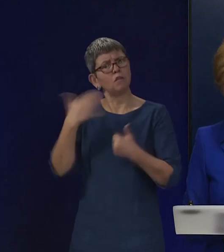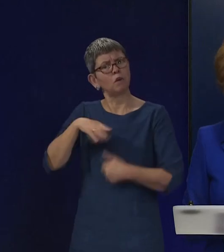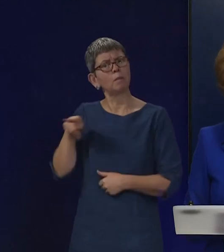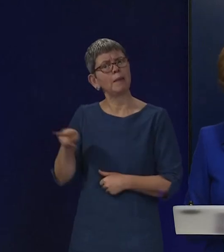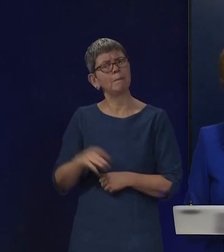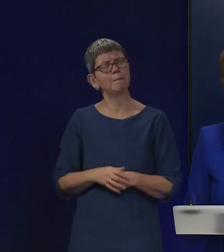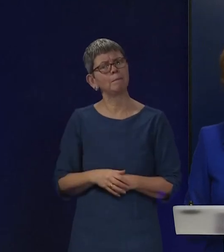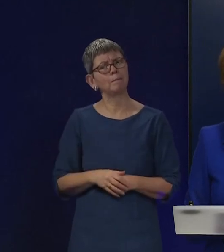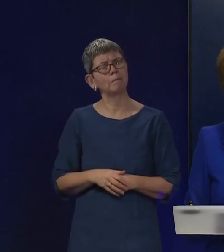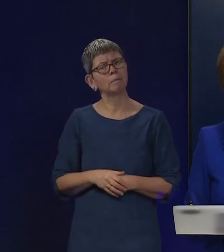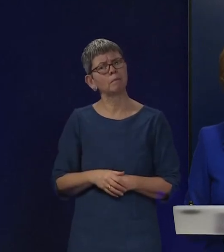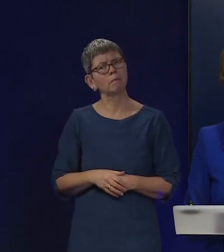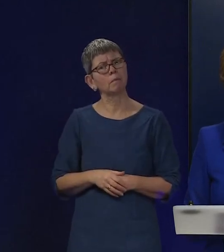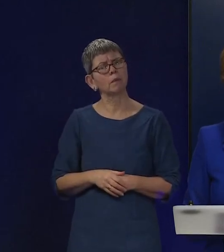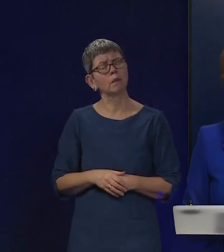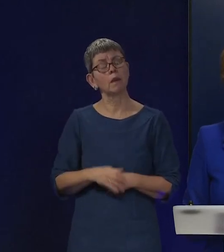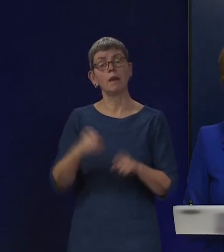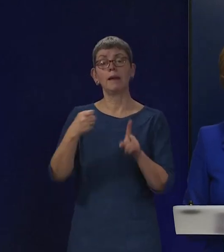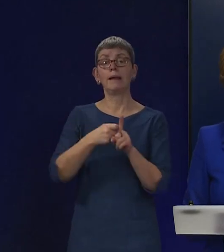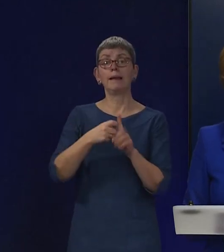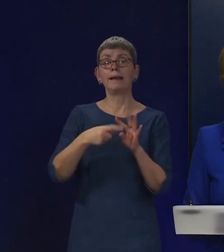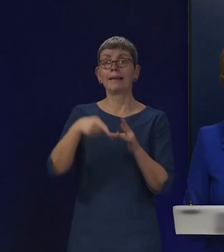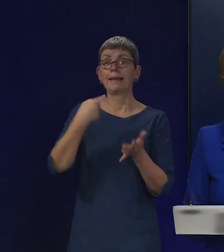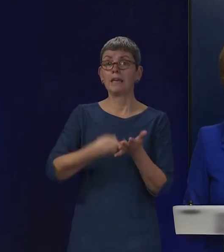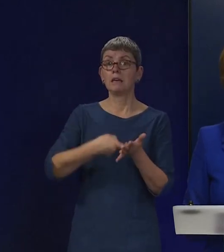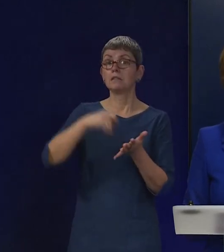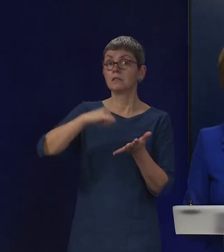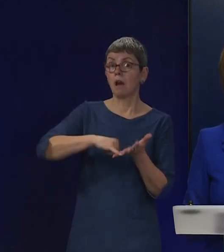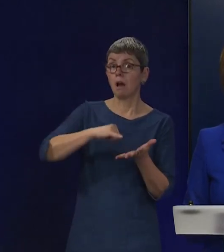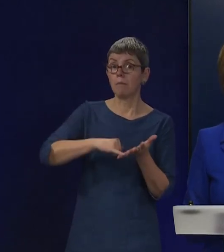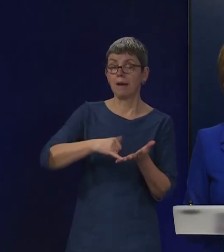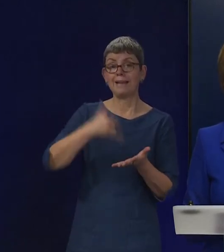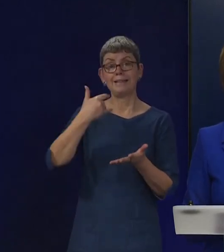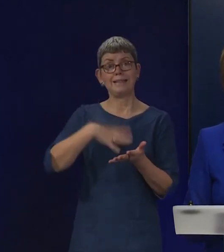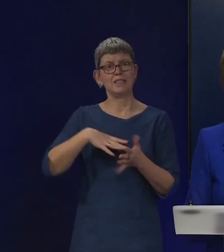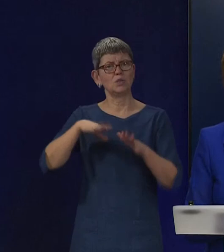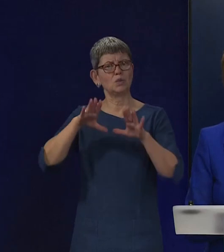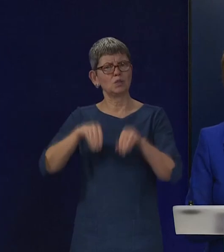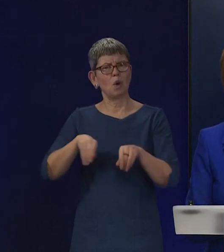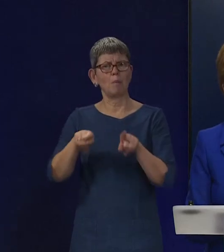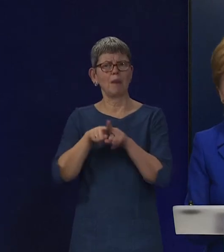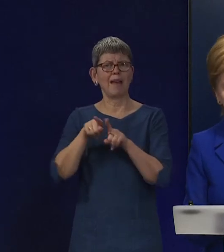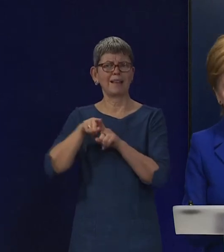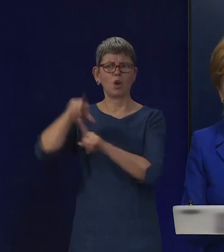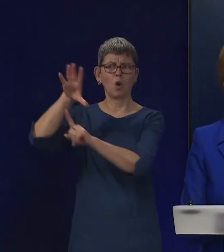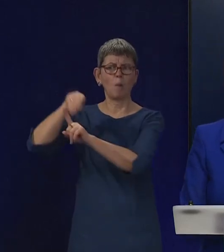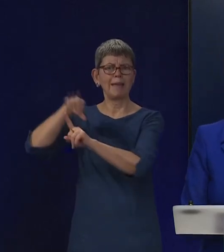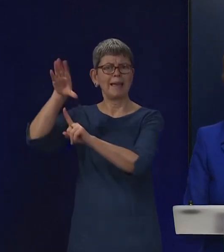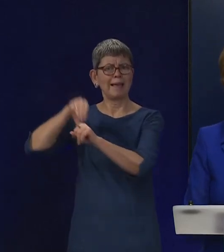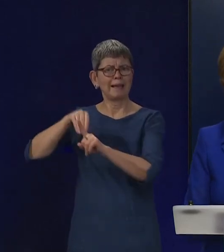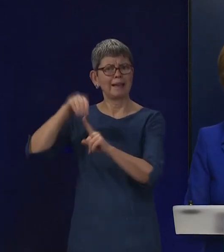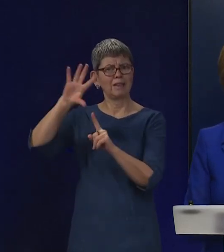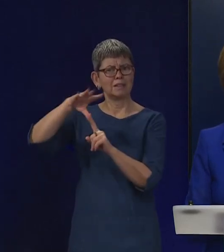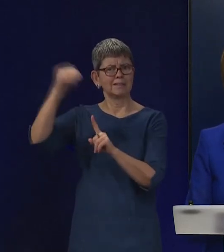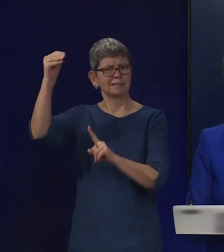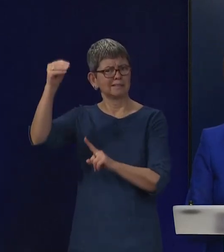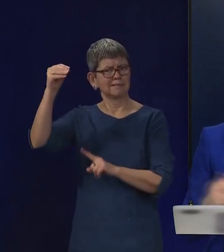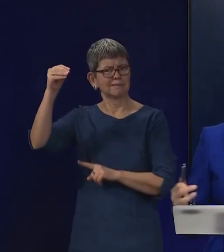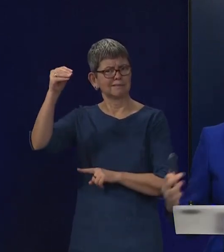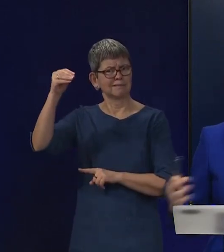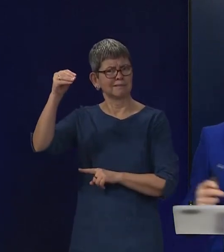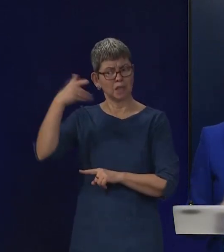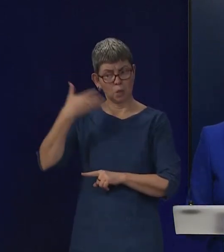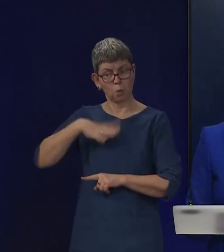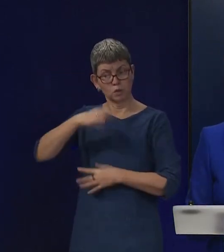And I say, again, know, Keir Starmer needs to stop trying to be a pay limitation of the Tory government he's seeking to replace